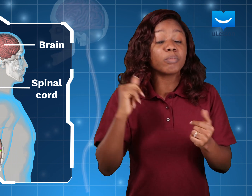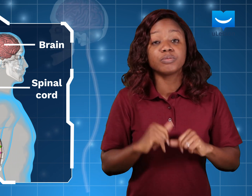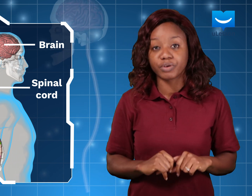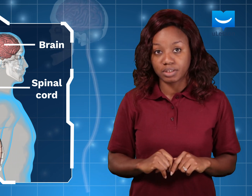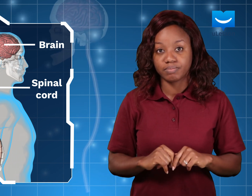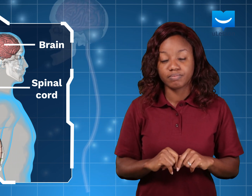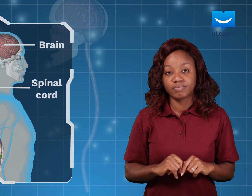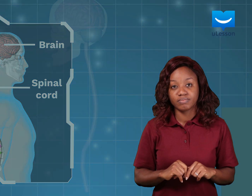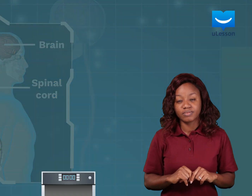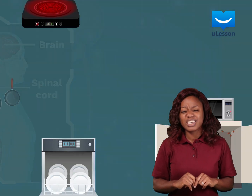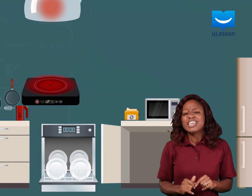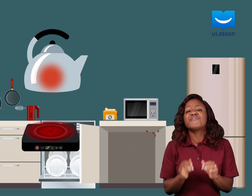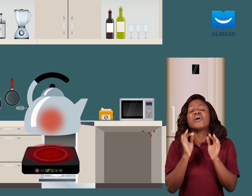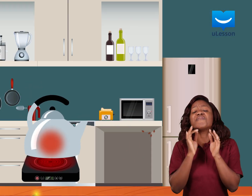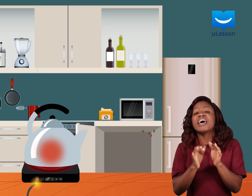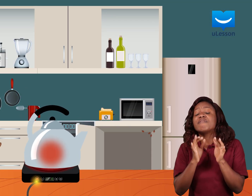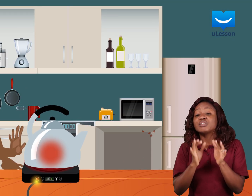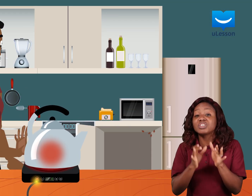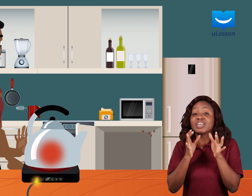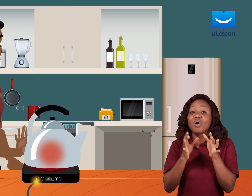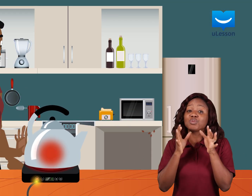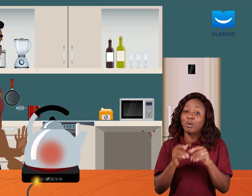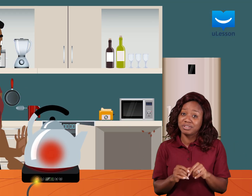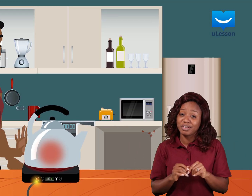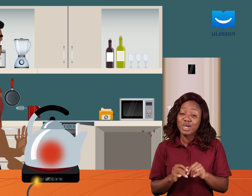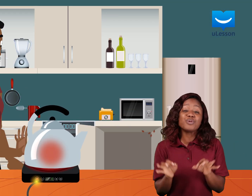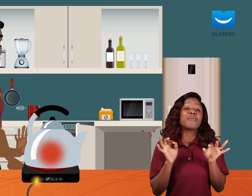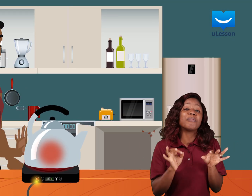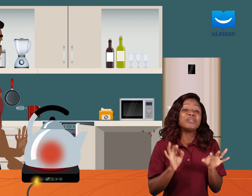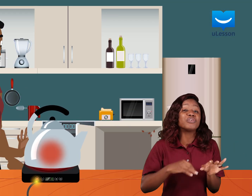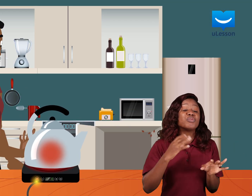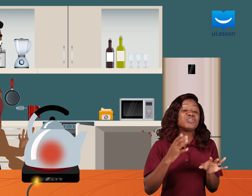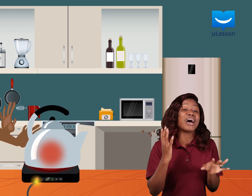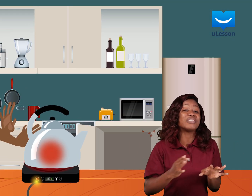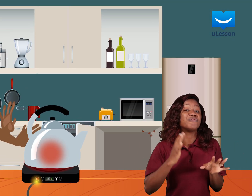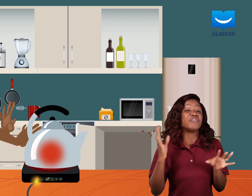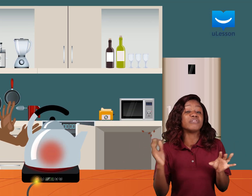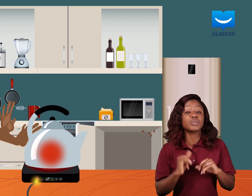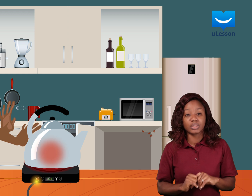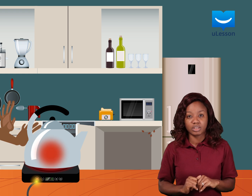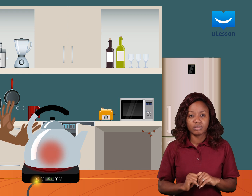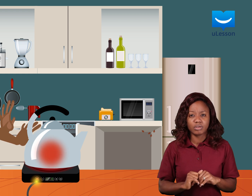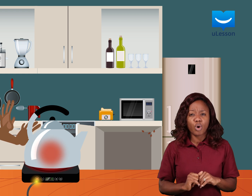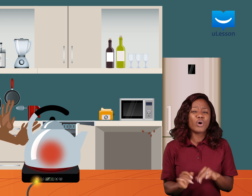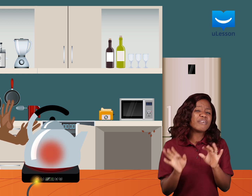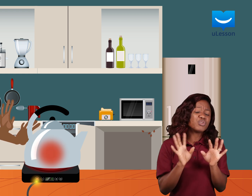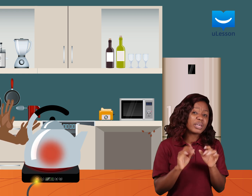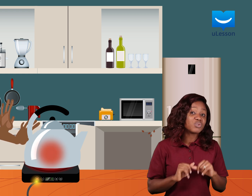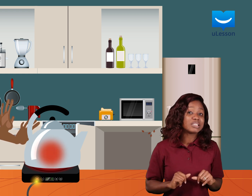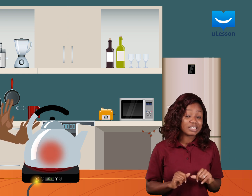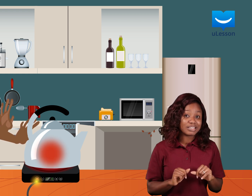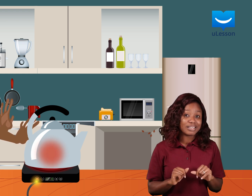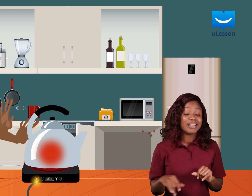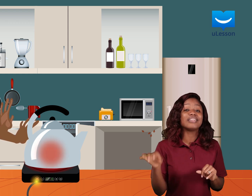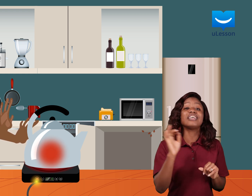from the brain. If you have ever touched a hot pot, you probably removed your hand very quickly. Or even